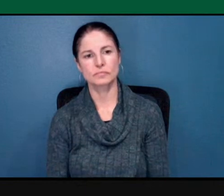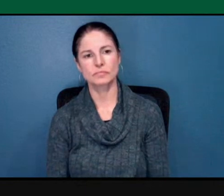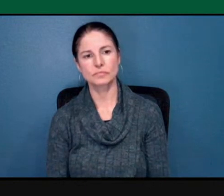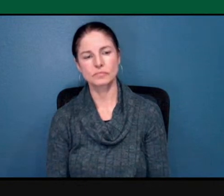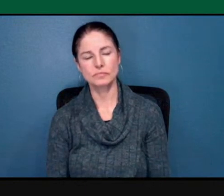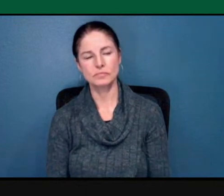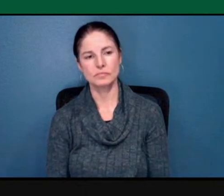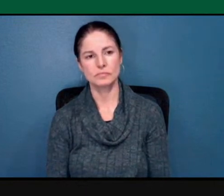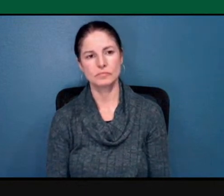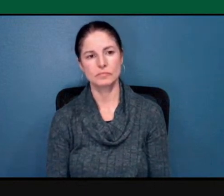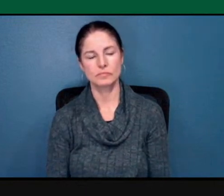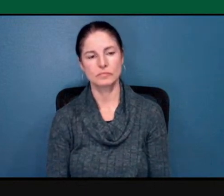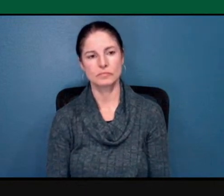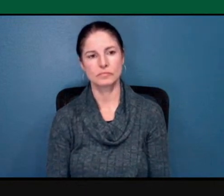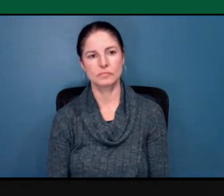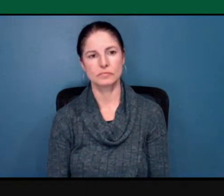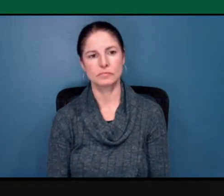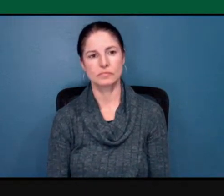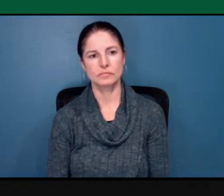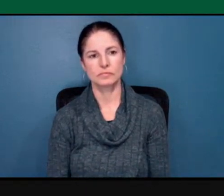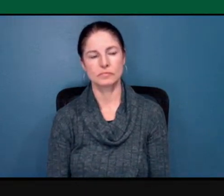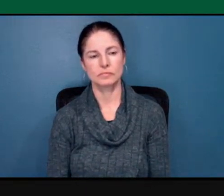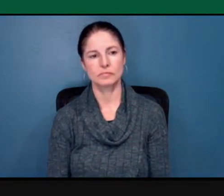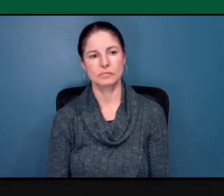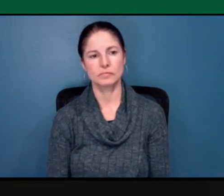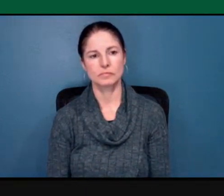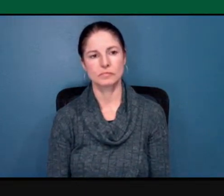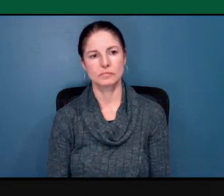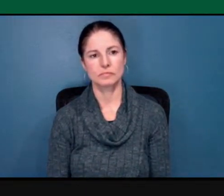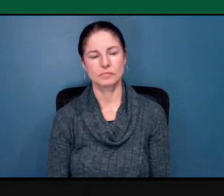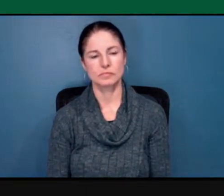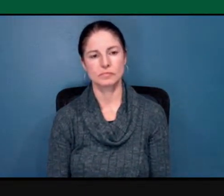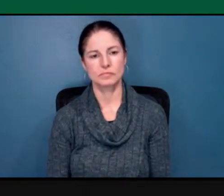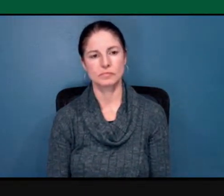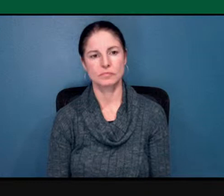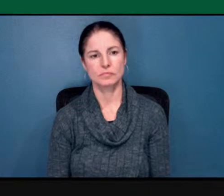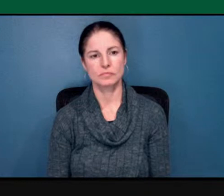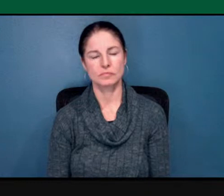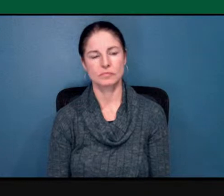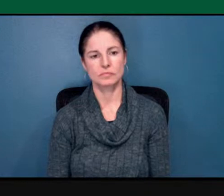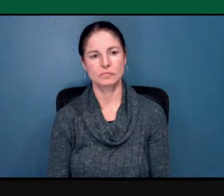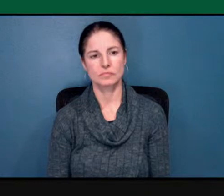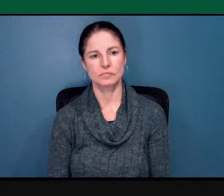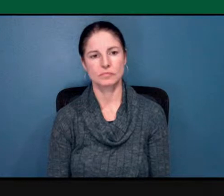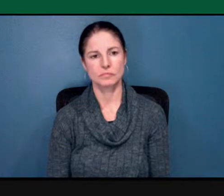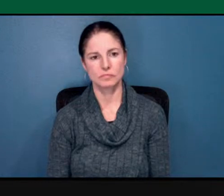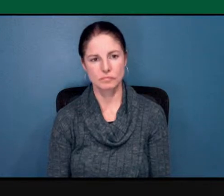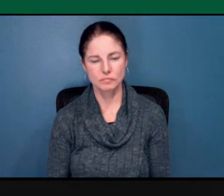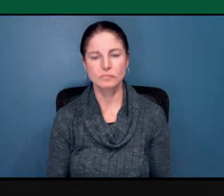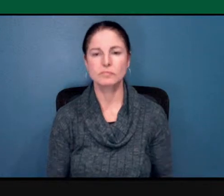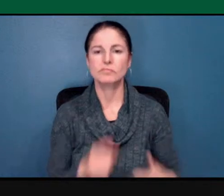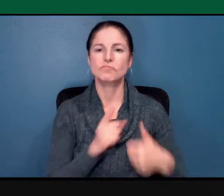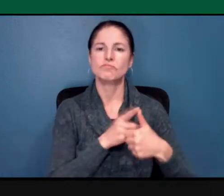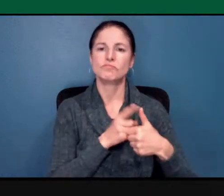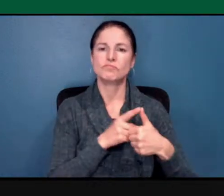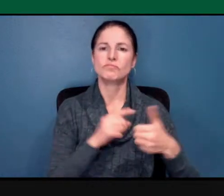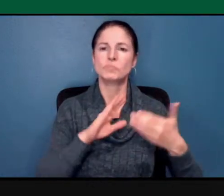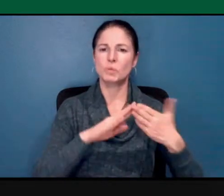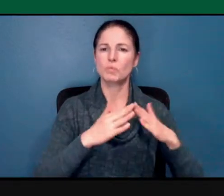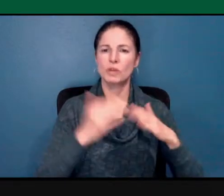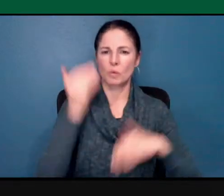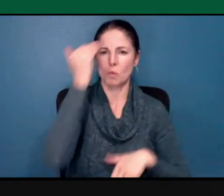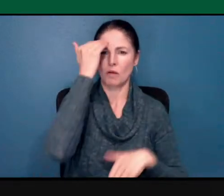So, I'd like to start off, you heard quite a bit of what our community awareness panel mentioned.